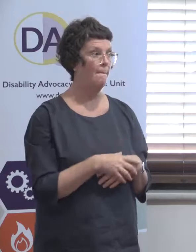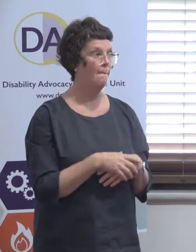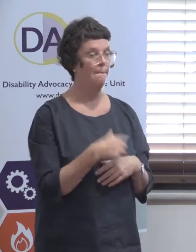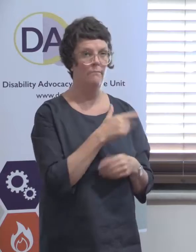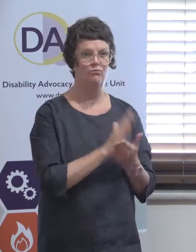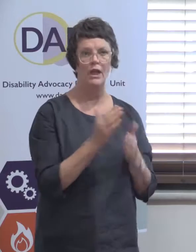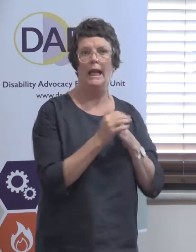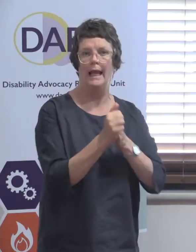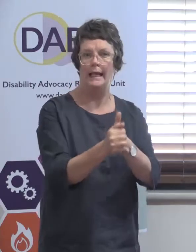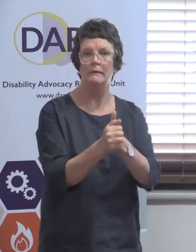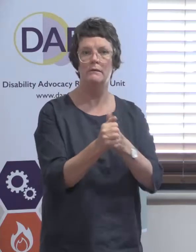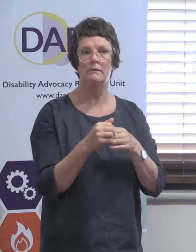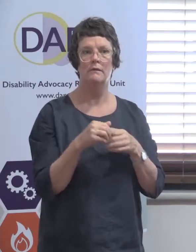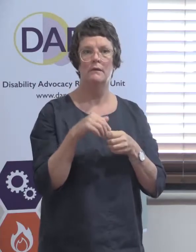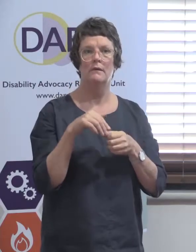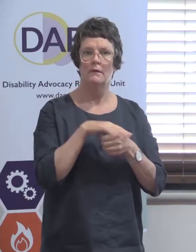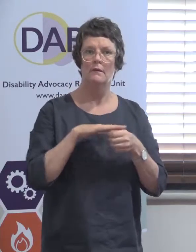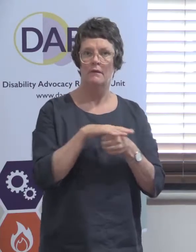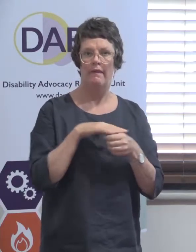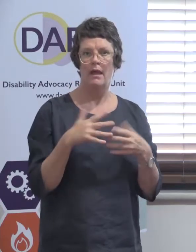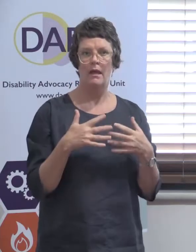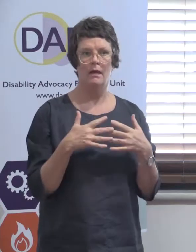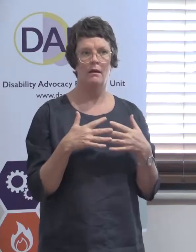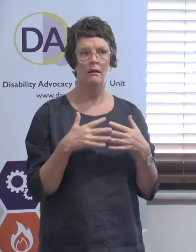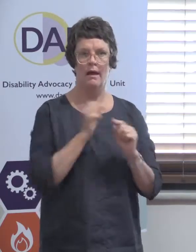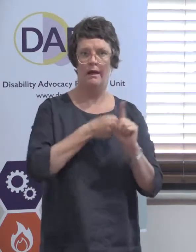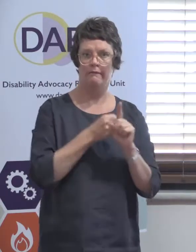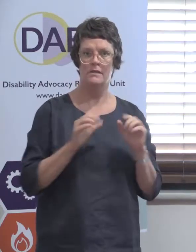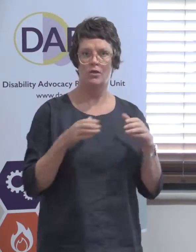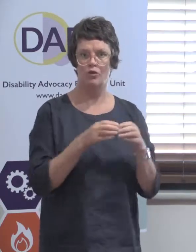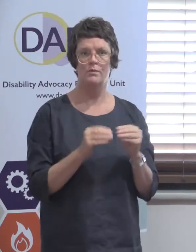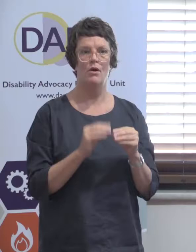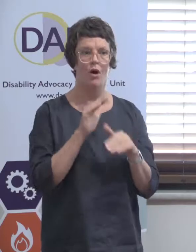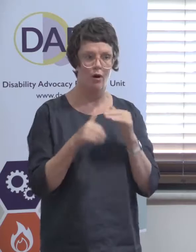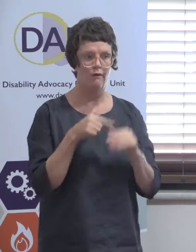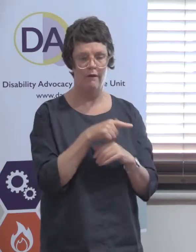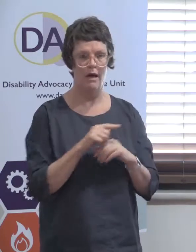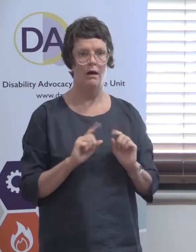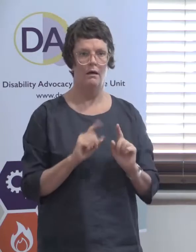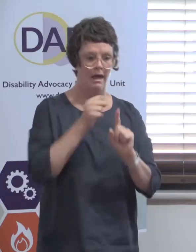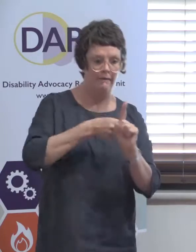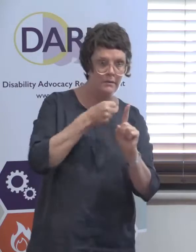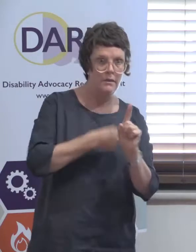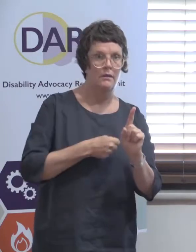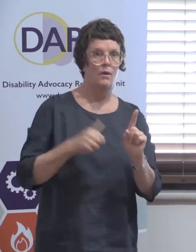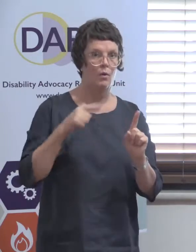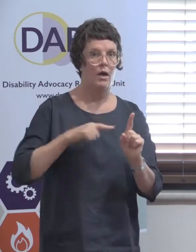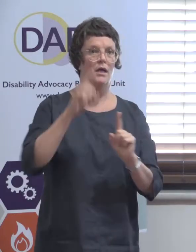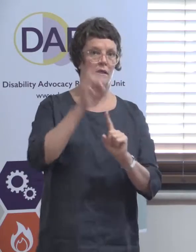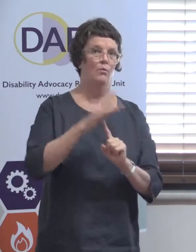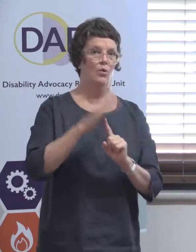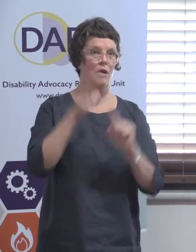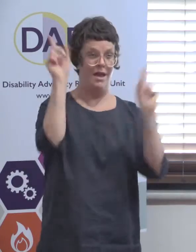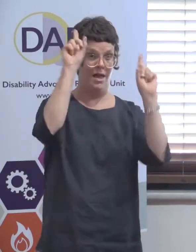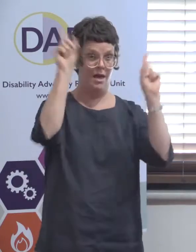sector around some of the definitive ideas of advocacy and why it's so important in these